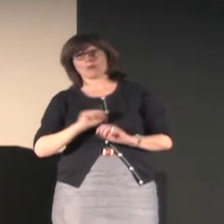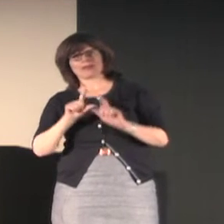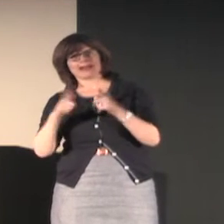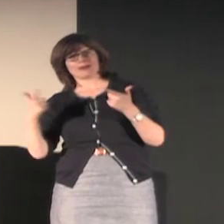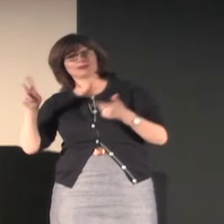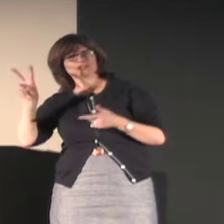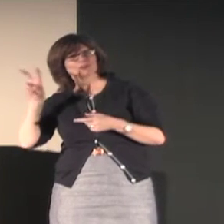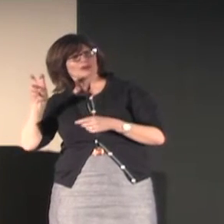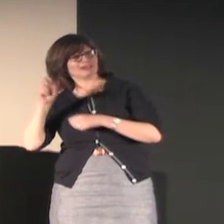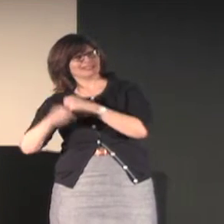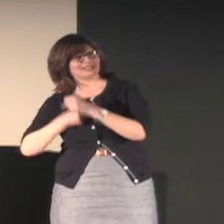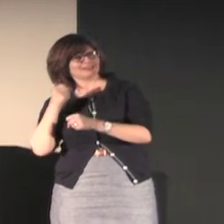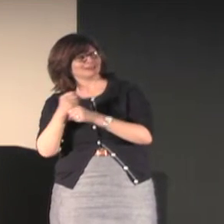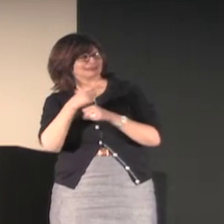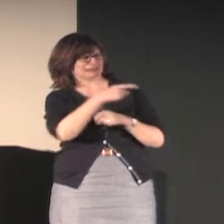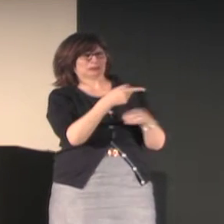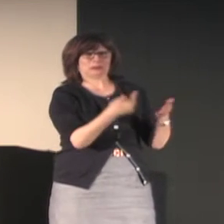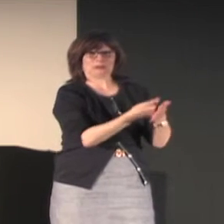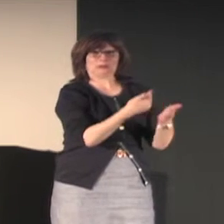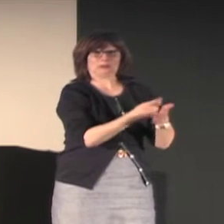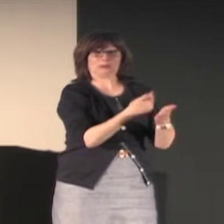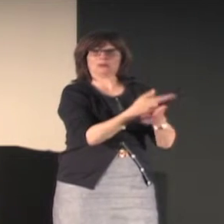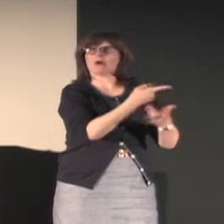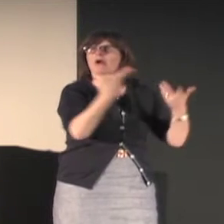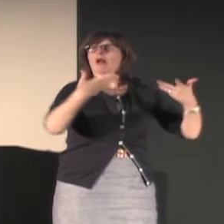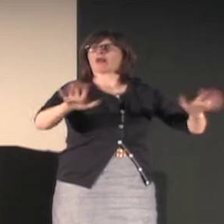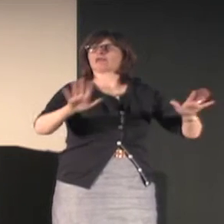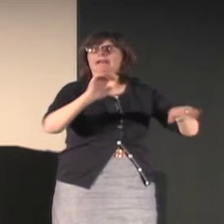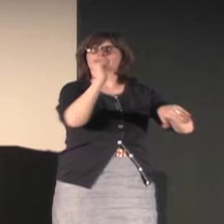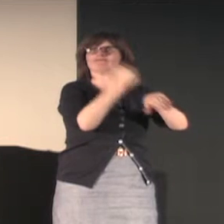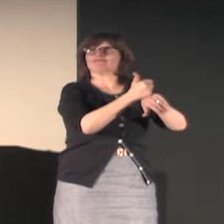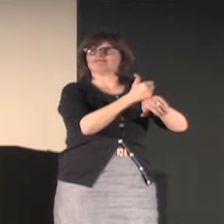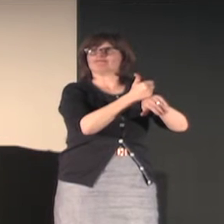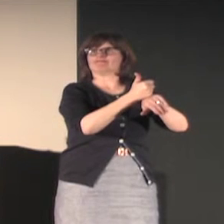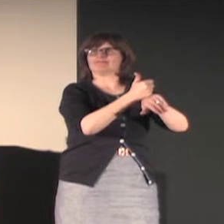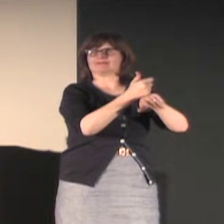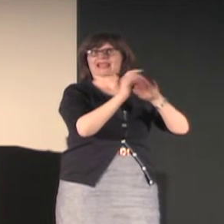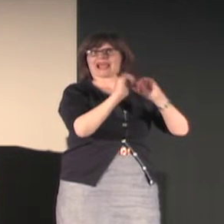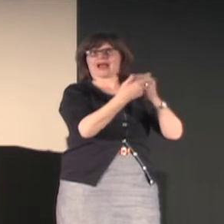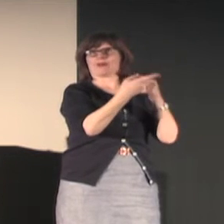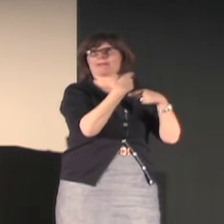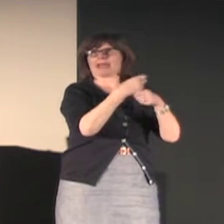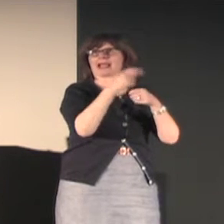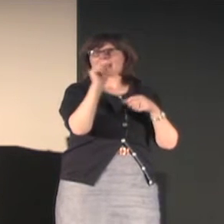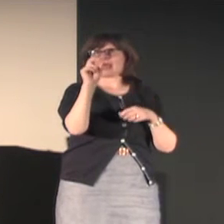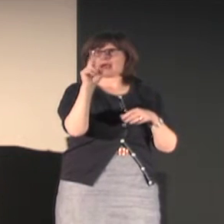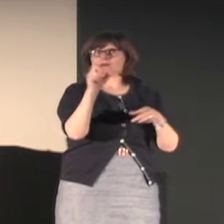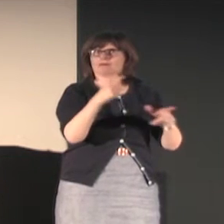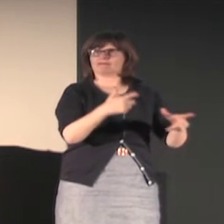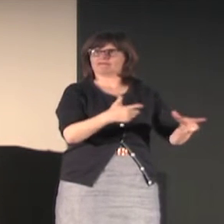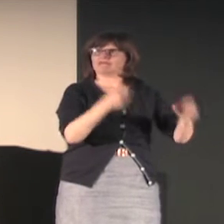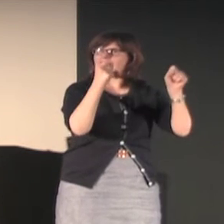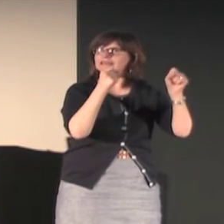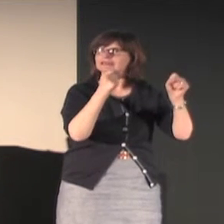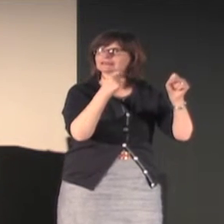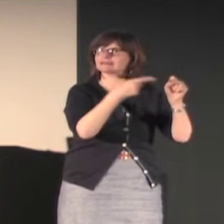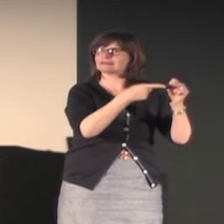similar to ASL and our language is 200 years old ASL and ABSL is only 75 years old